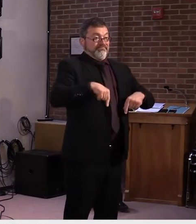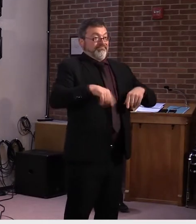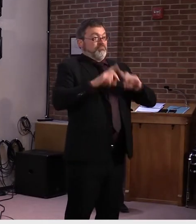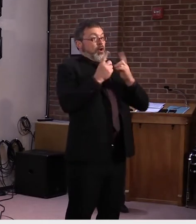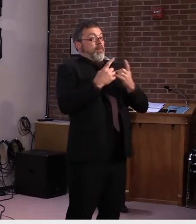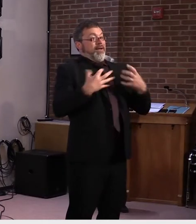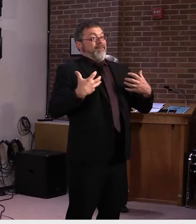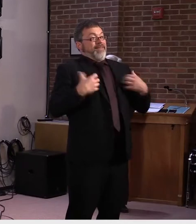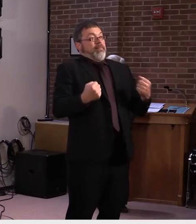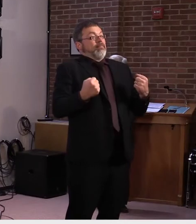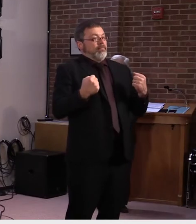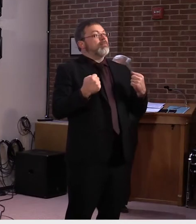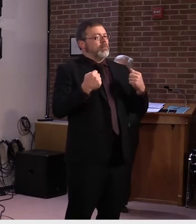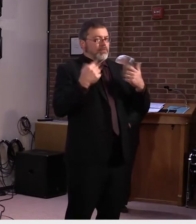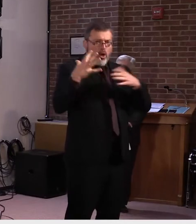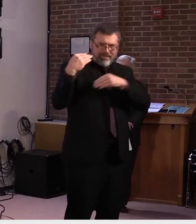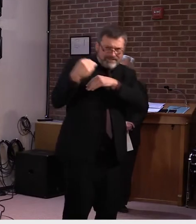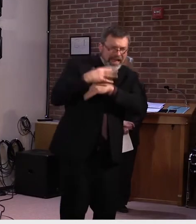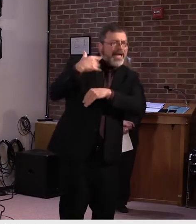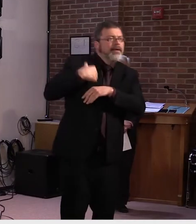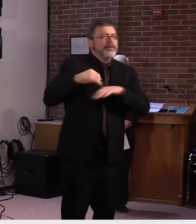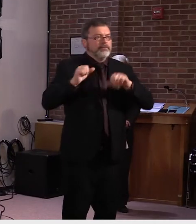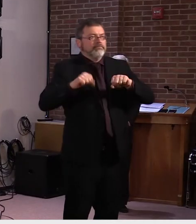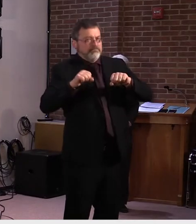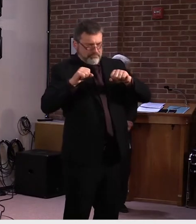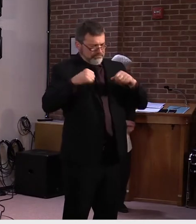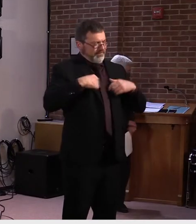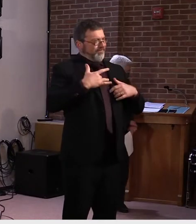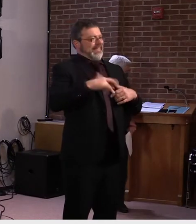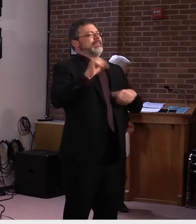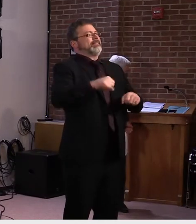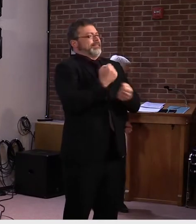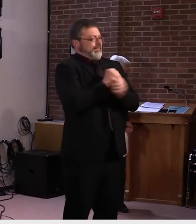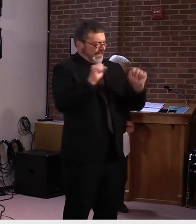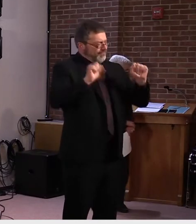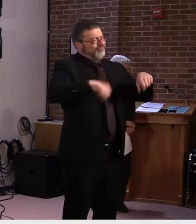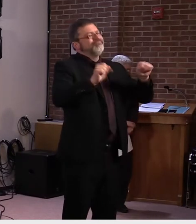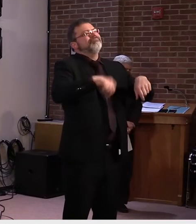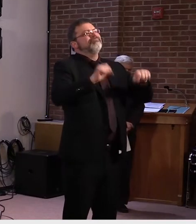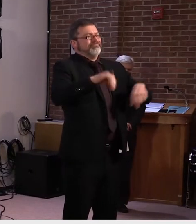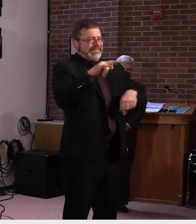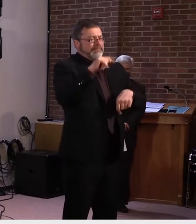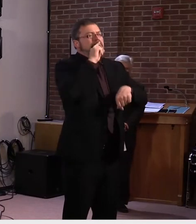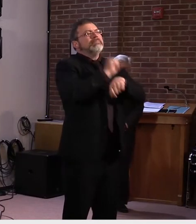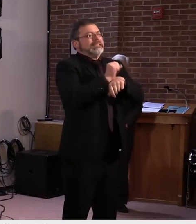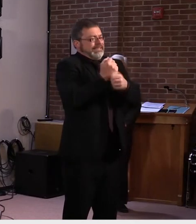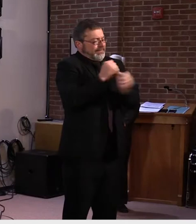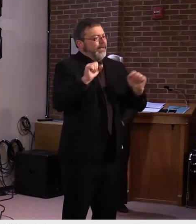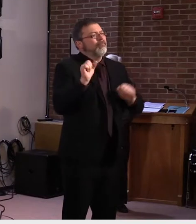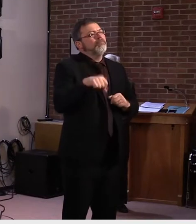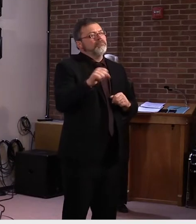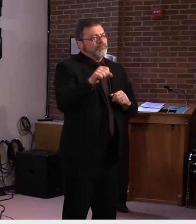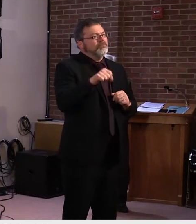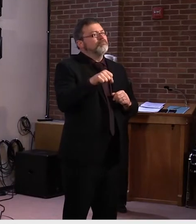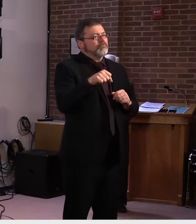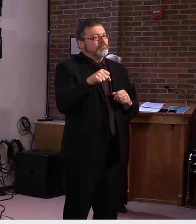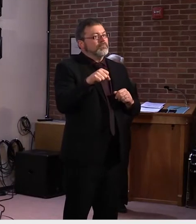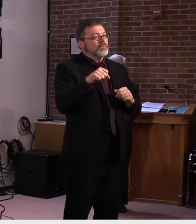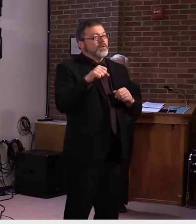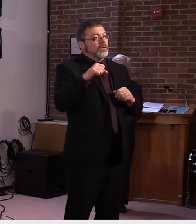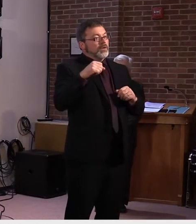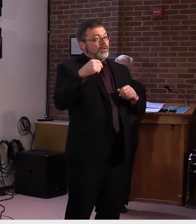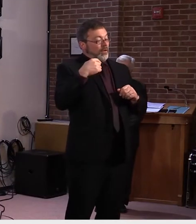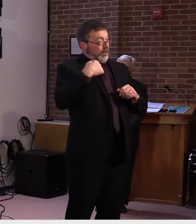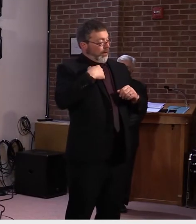health professionals. The bottom line is we wouldn't be moving forward with reopening schools without their